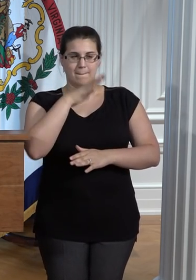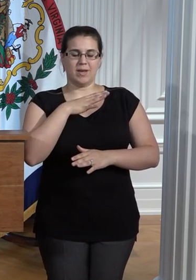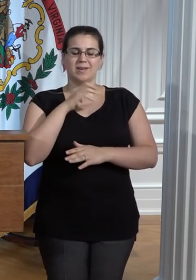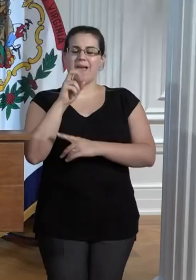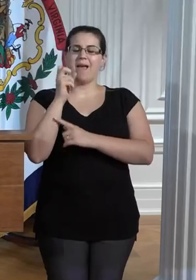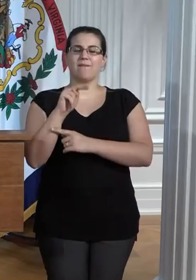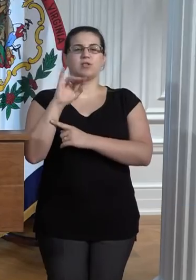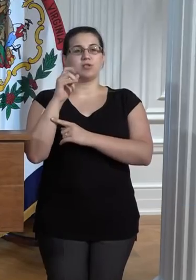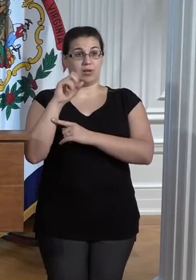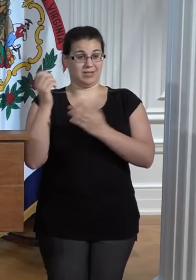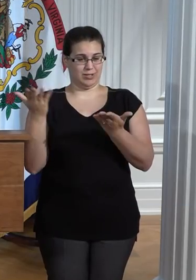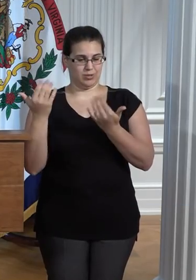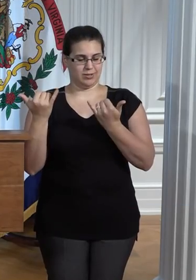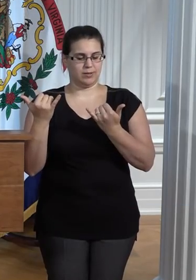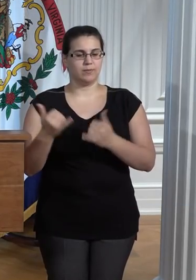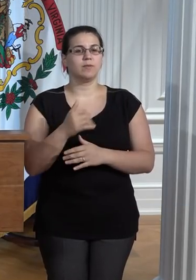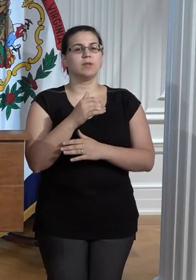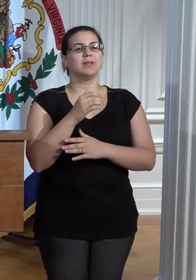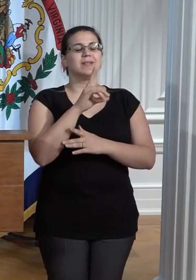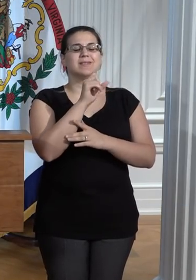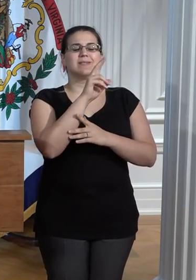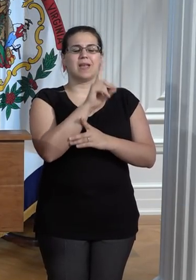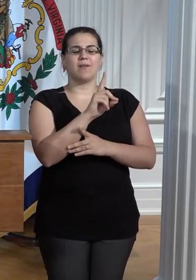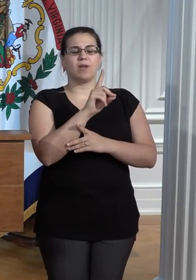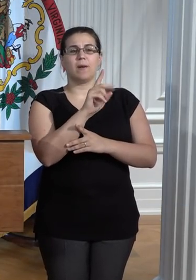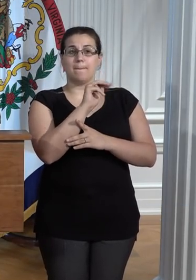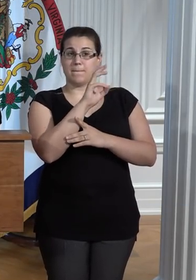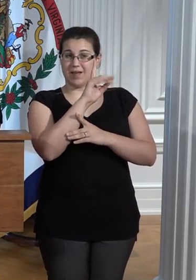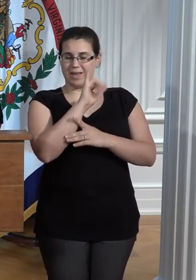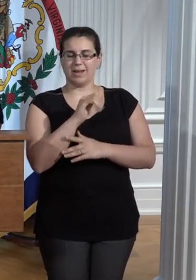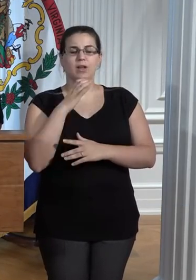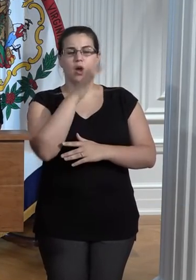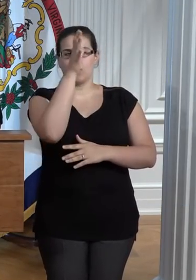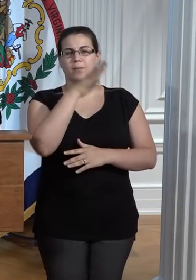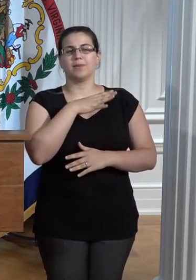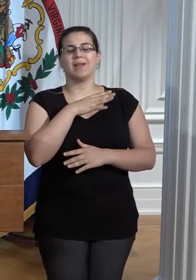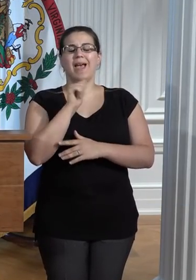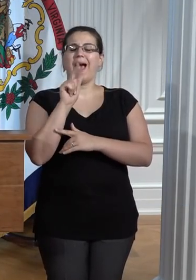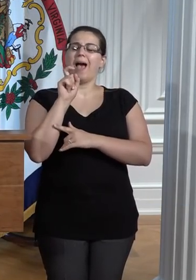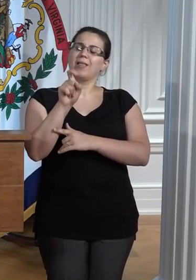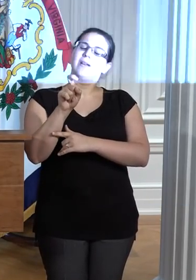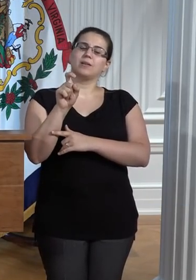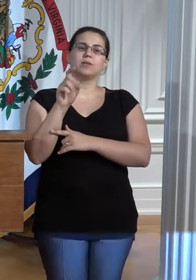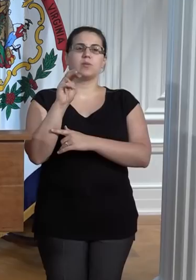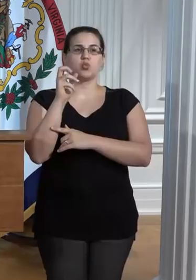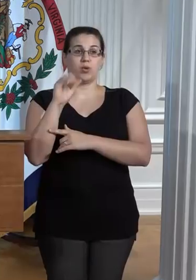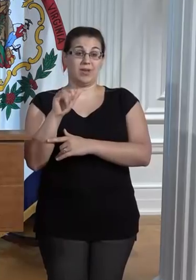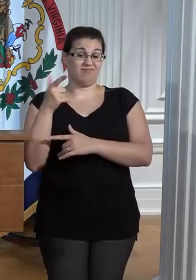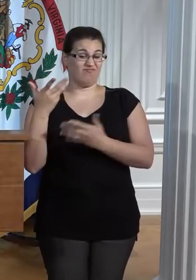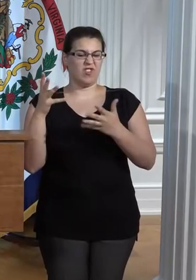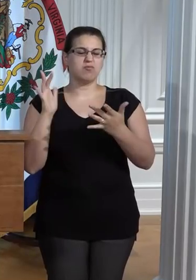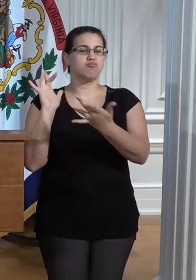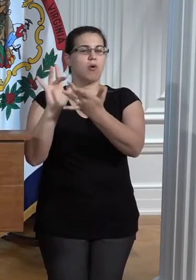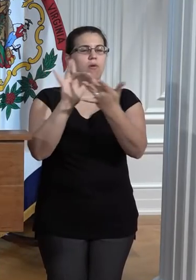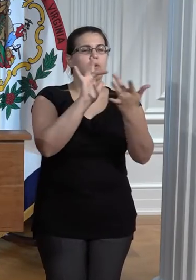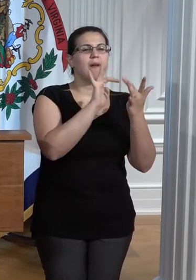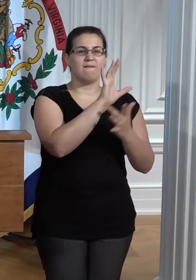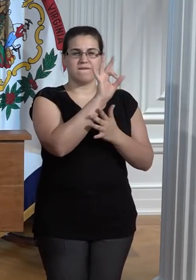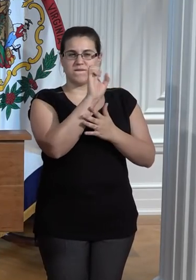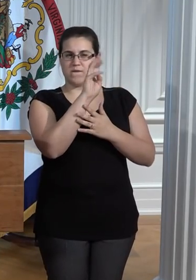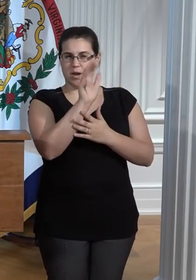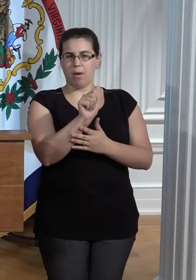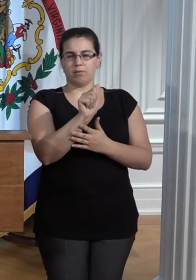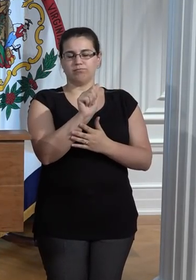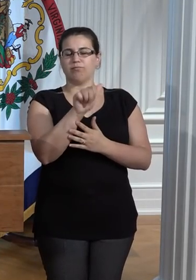Congressman David McKinley, and Congressman Alex Mooney. They have already made contact with FEMA and other federal